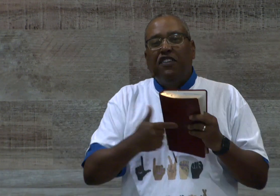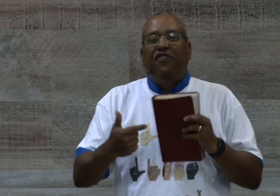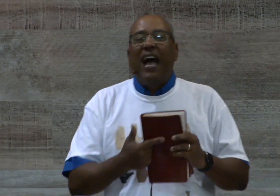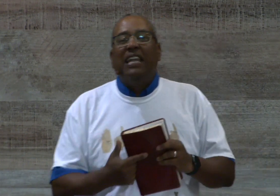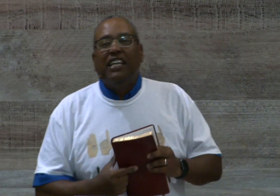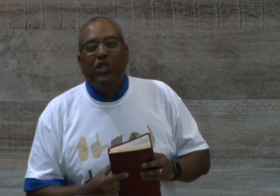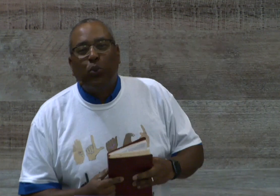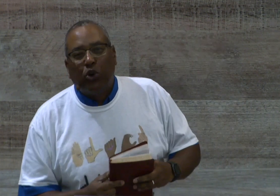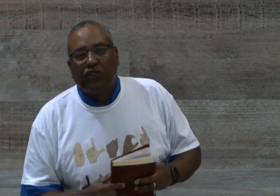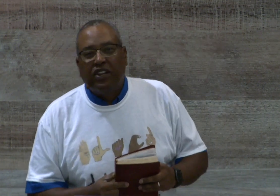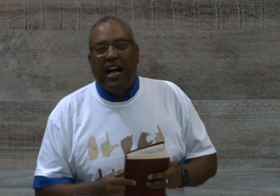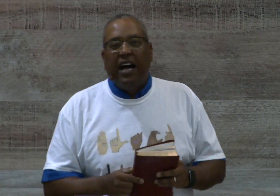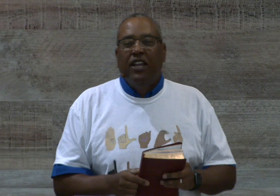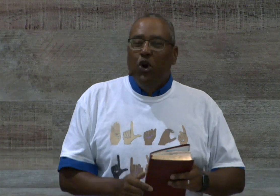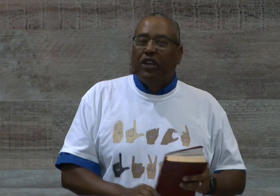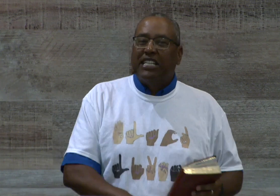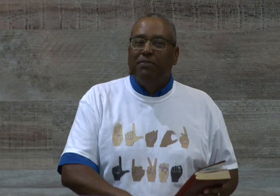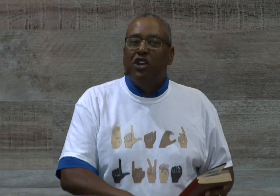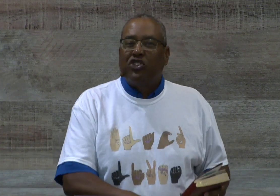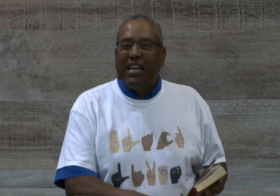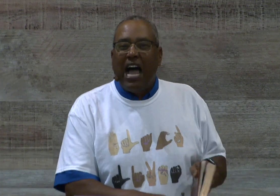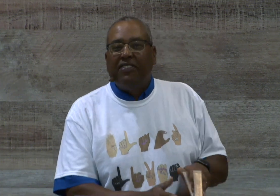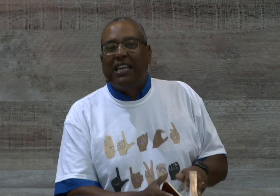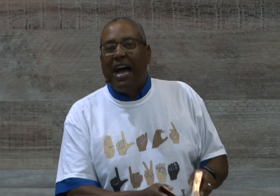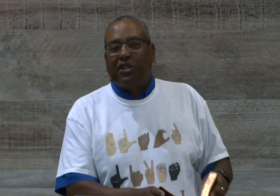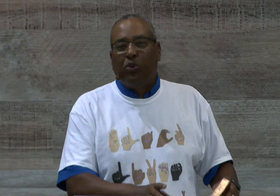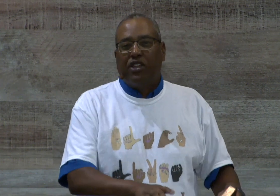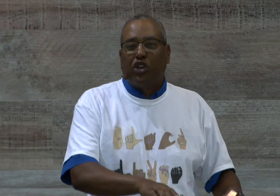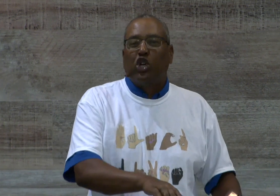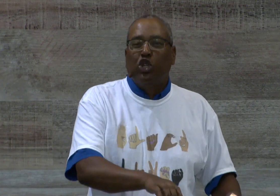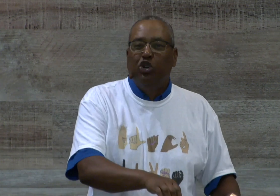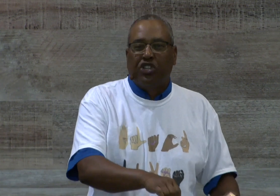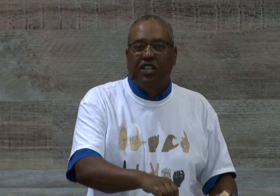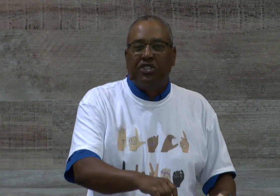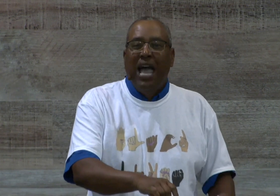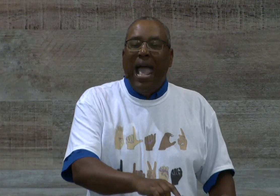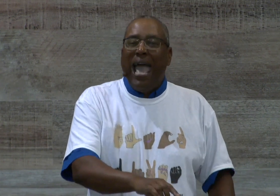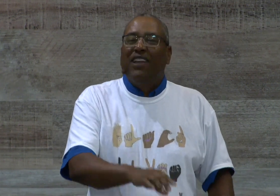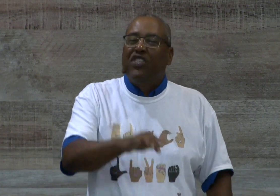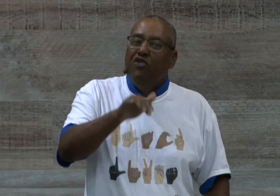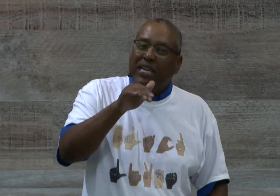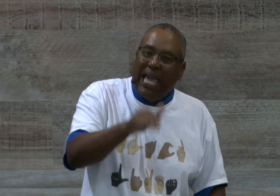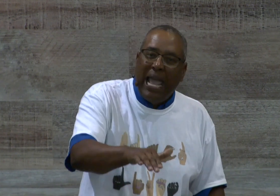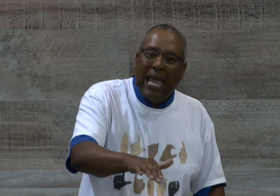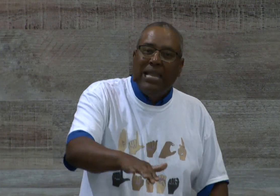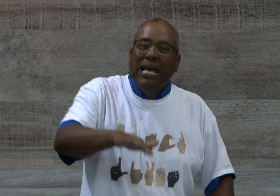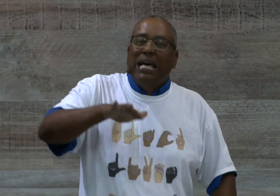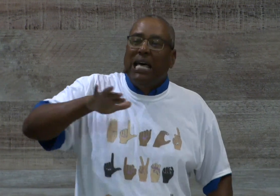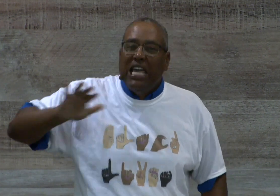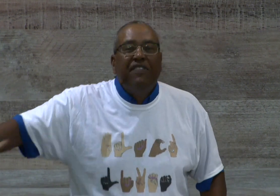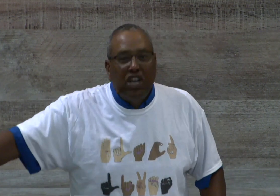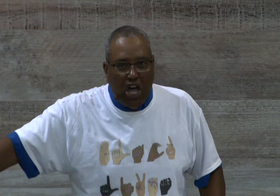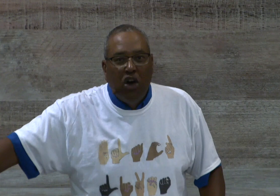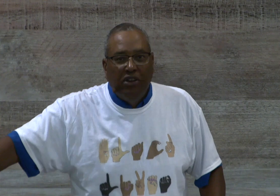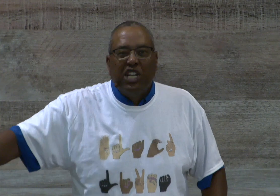find it in the word of God or get some understanding of how they got to their conclusions. And if you can't, leave it alone. It's